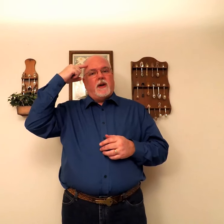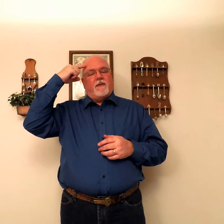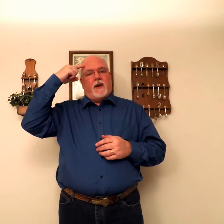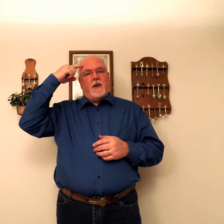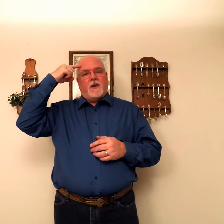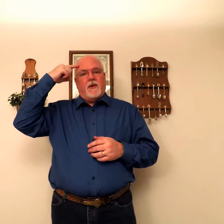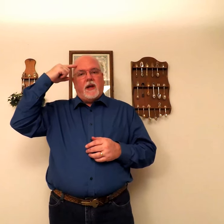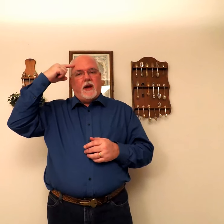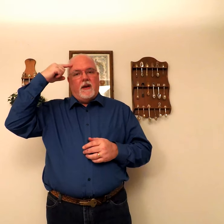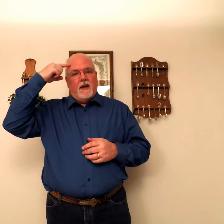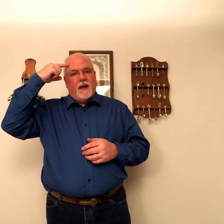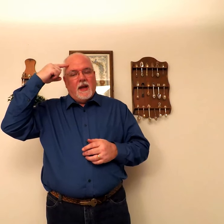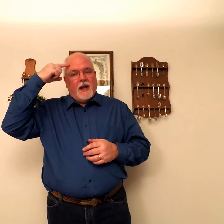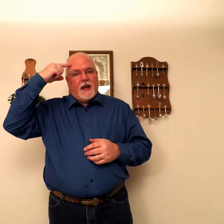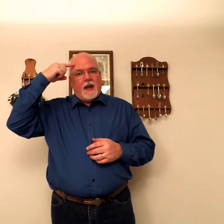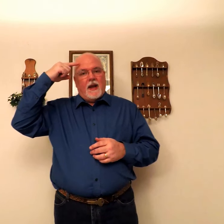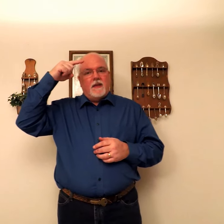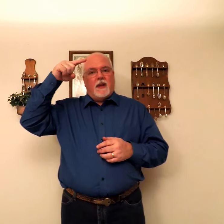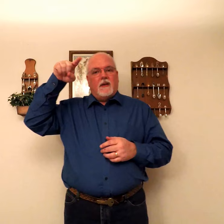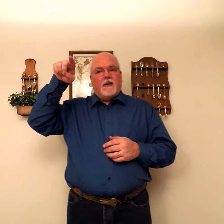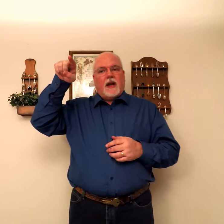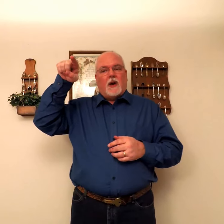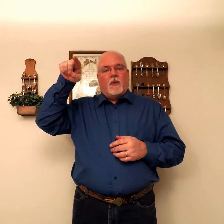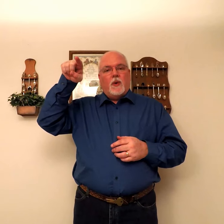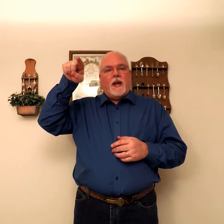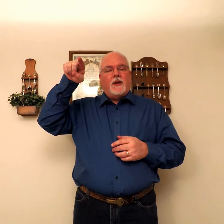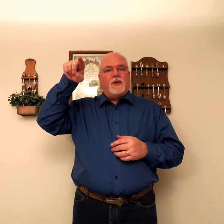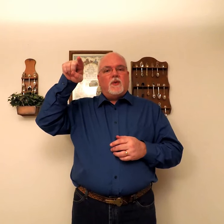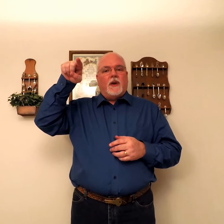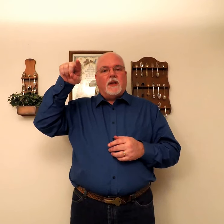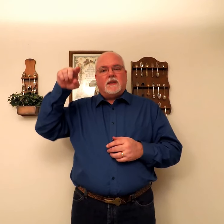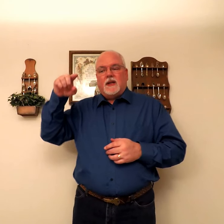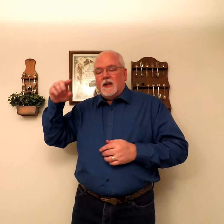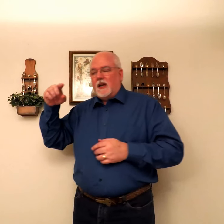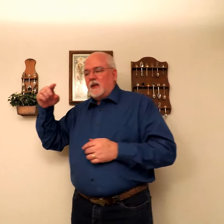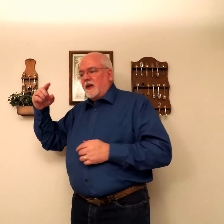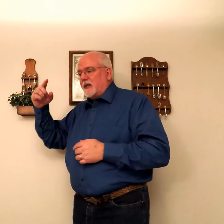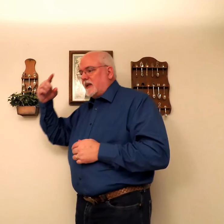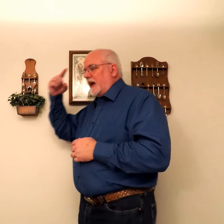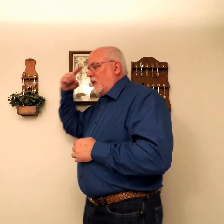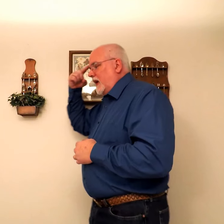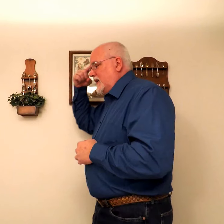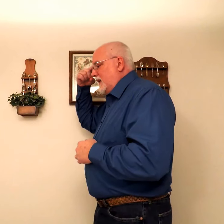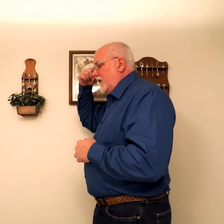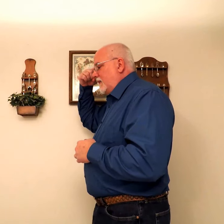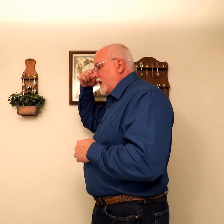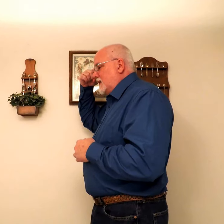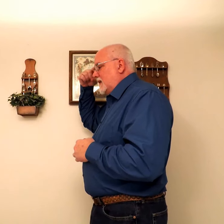finger to your head, and then kind of rotate your wrist. Look at that sideways. It's